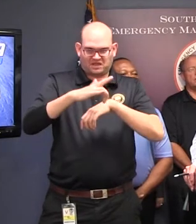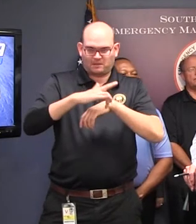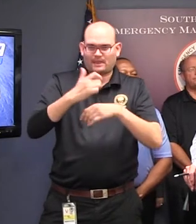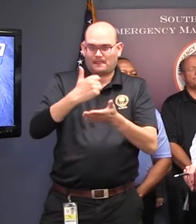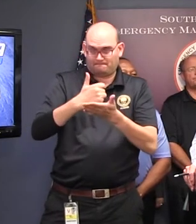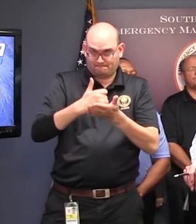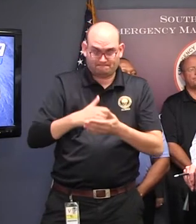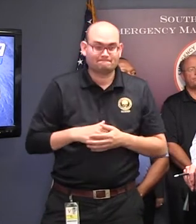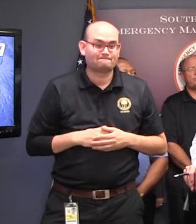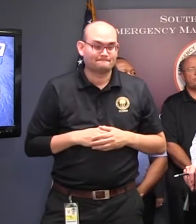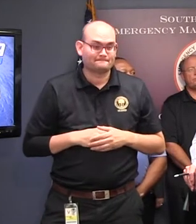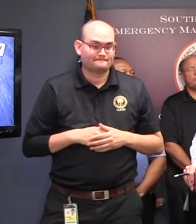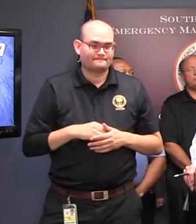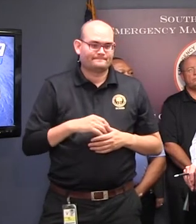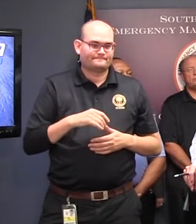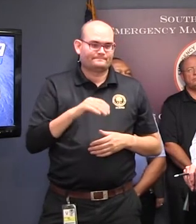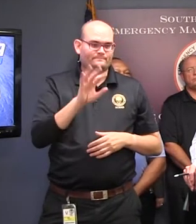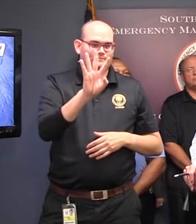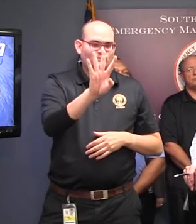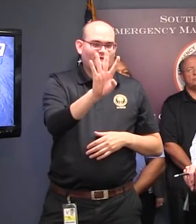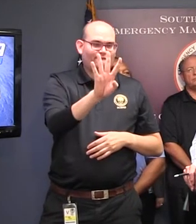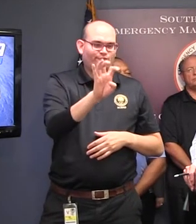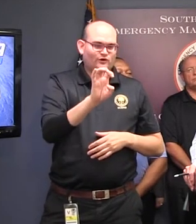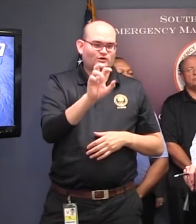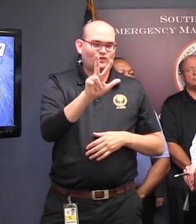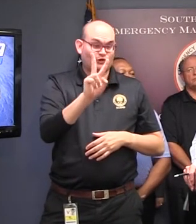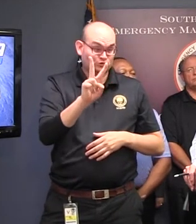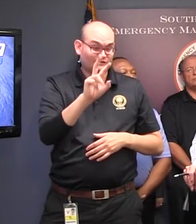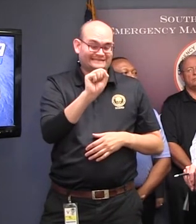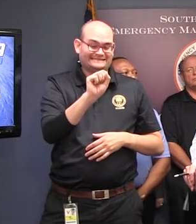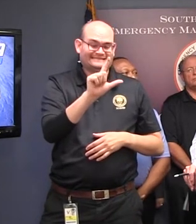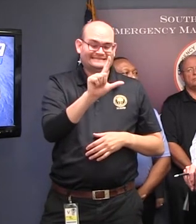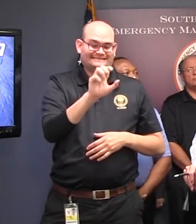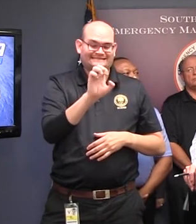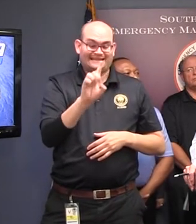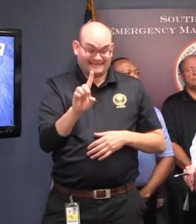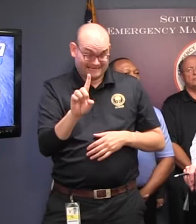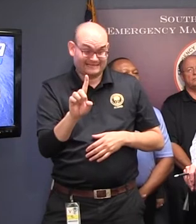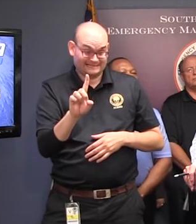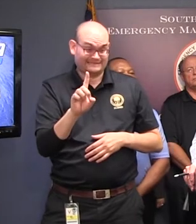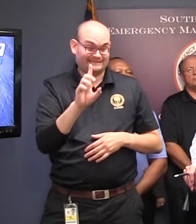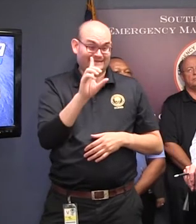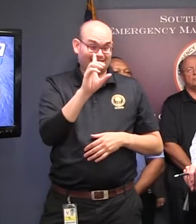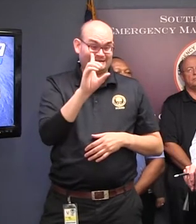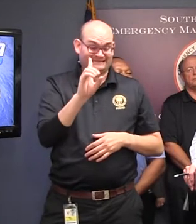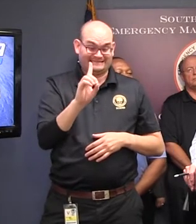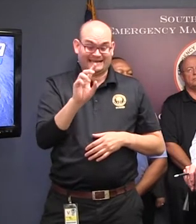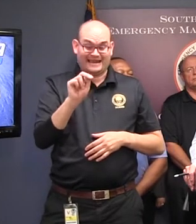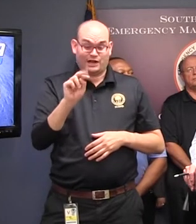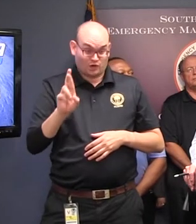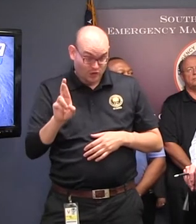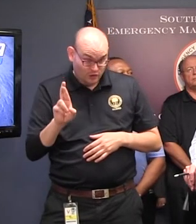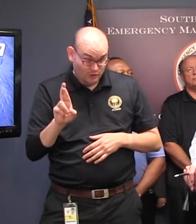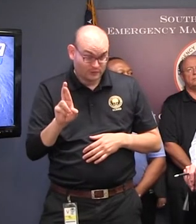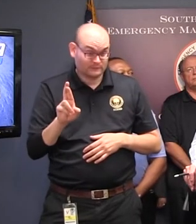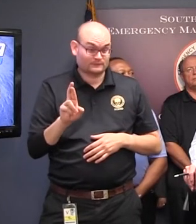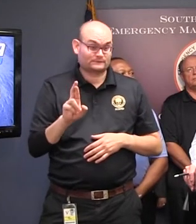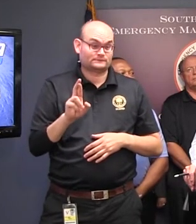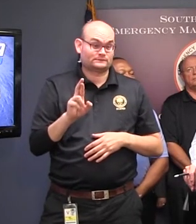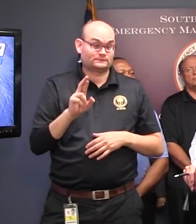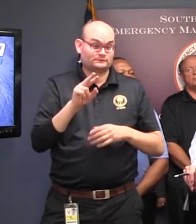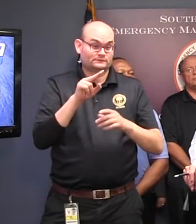we have 432 SLED, DNR, and probation, pardon, and parole agents assigned to assist